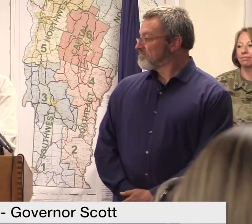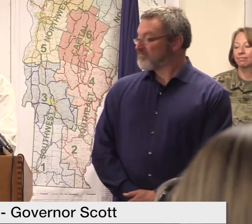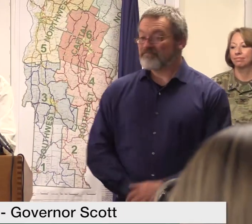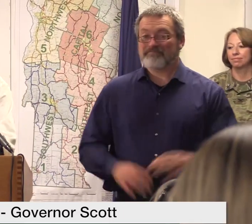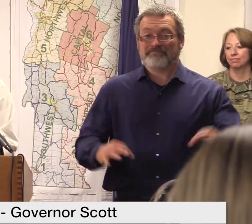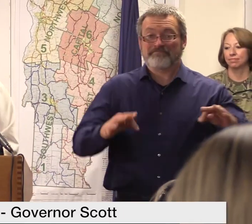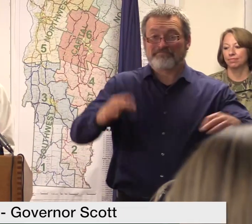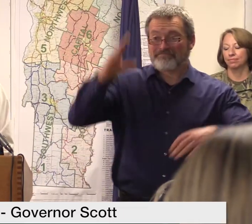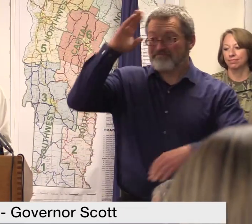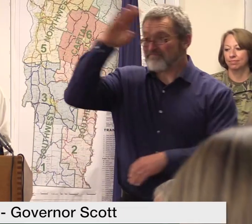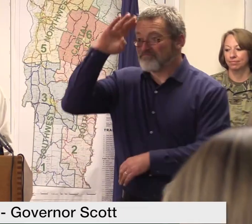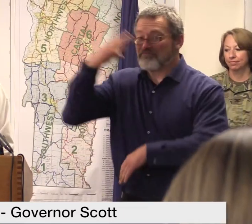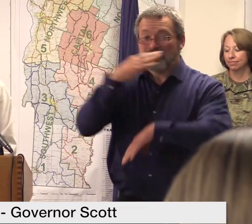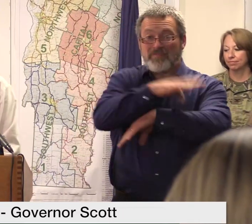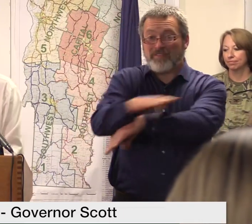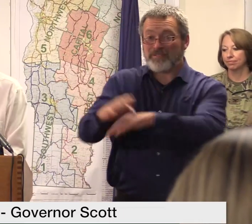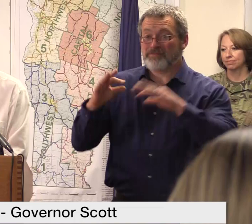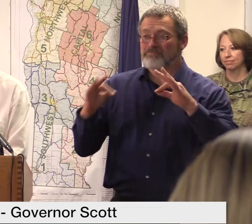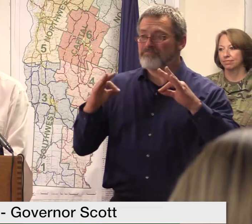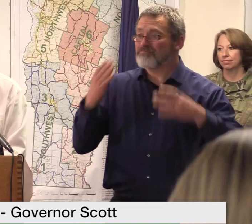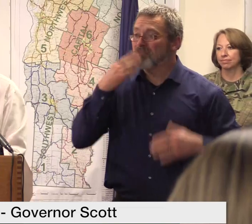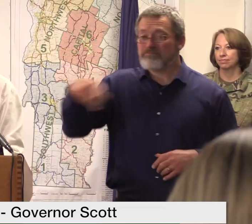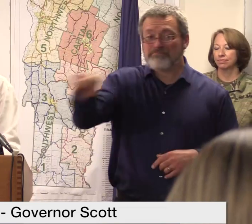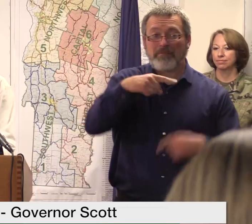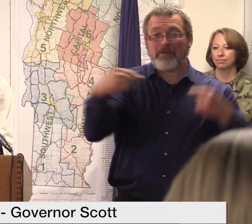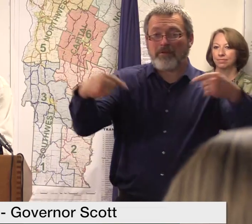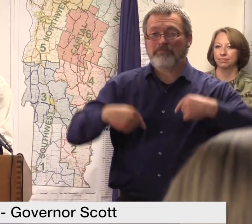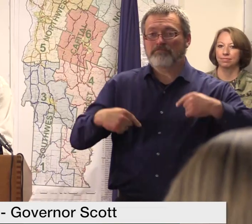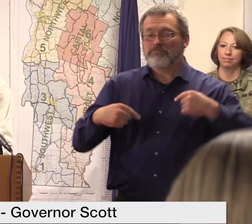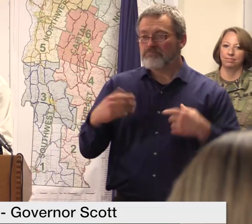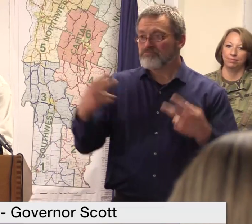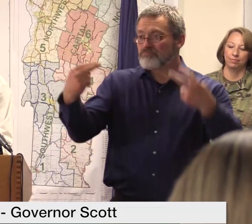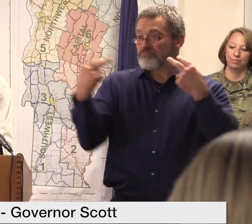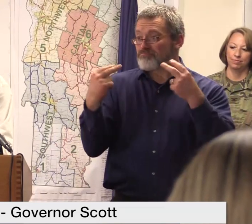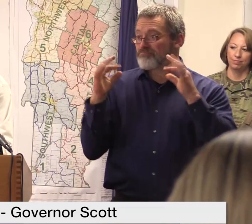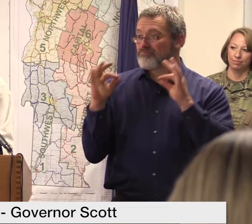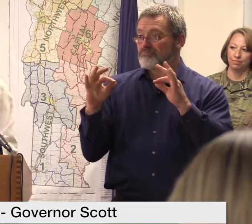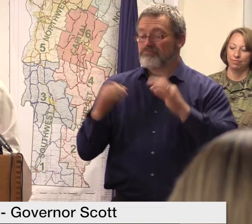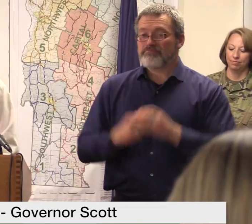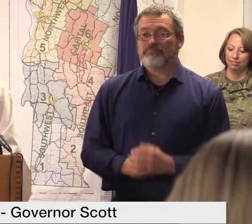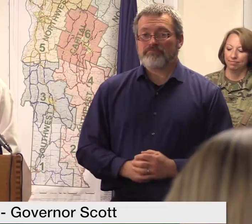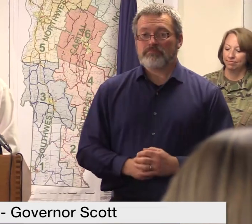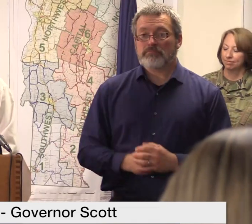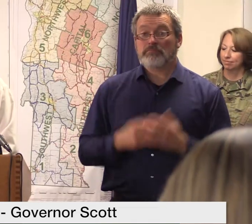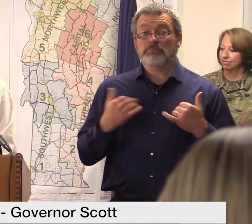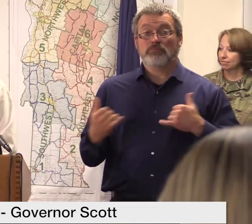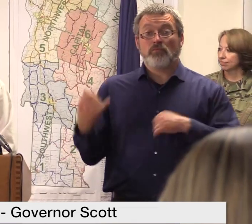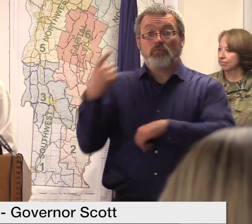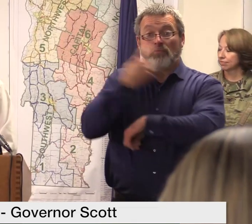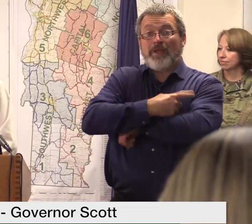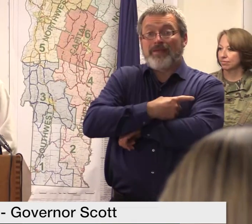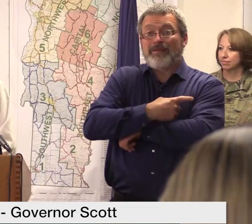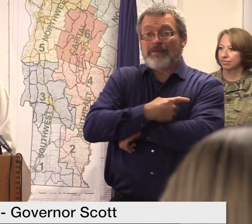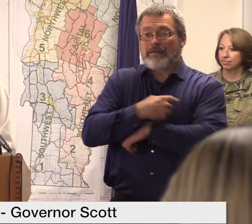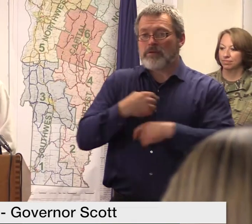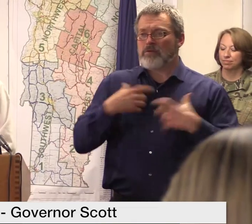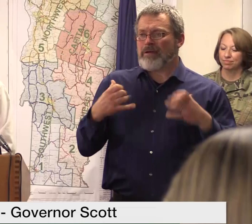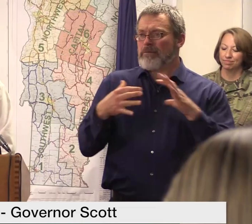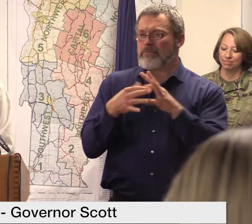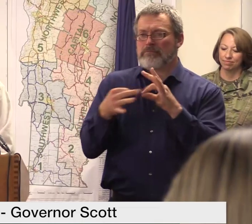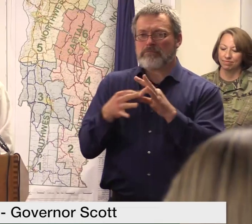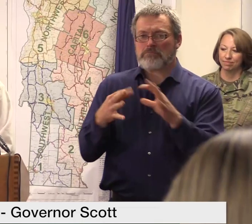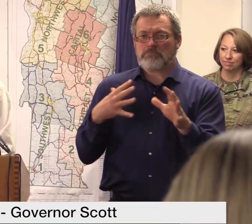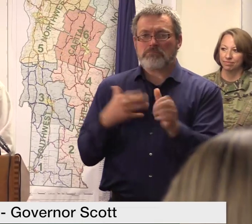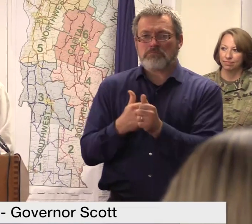good afternoon everyone and thank you for being here and tuning in today we'll have our situational update for Commissioner